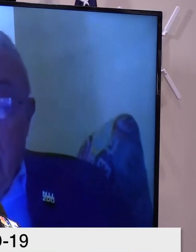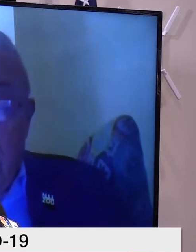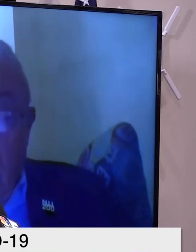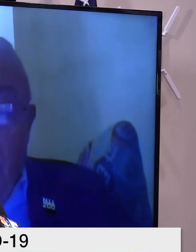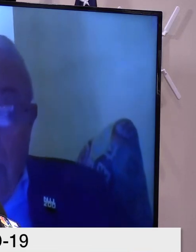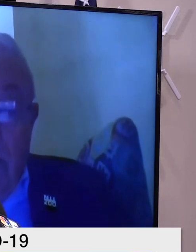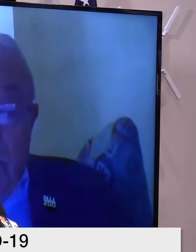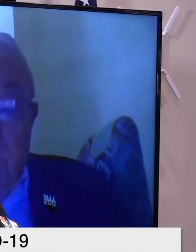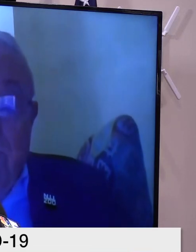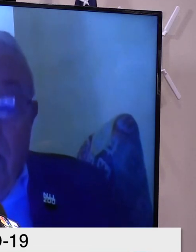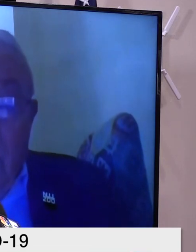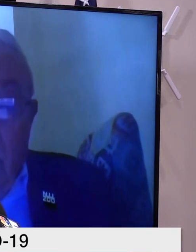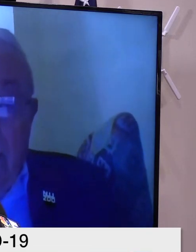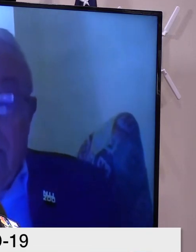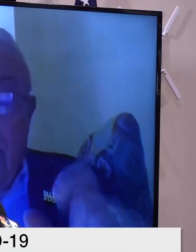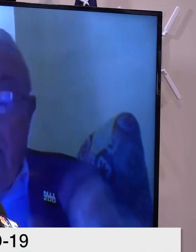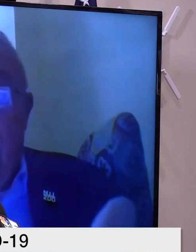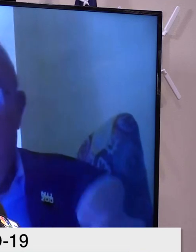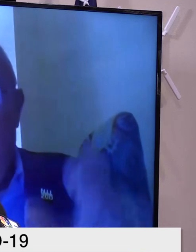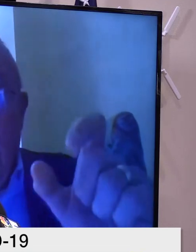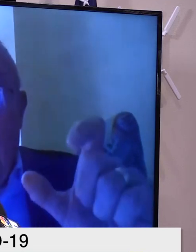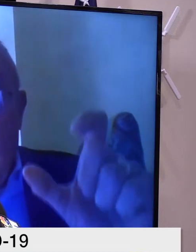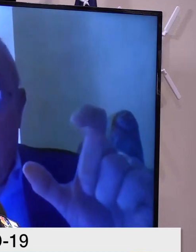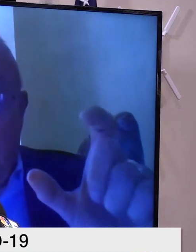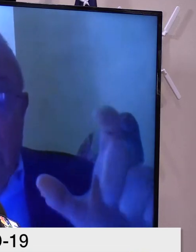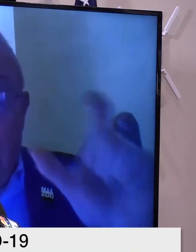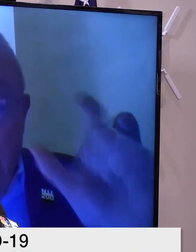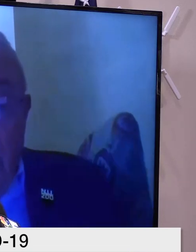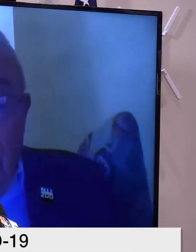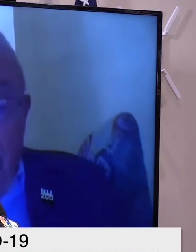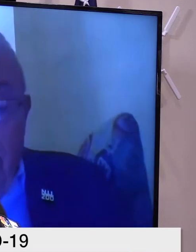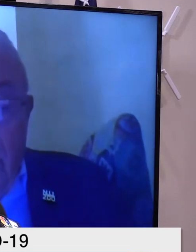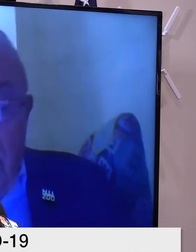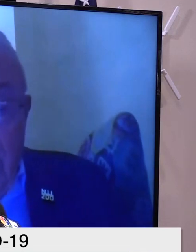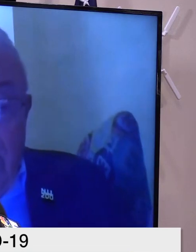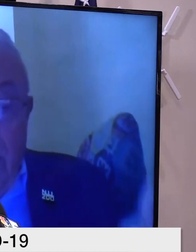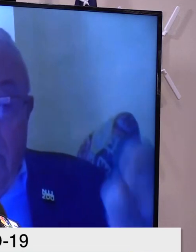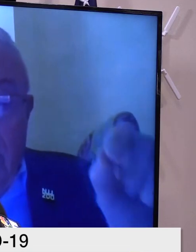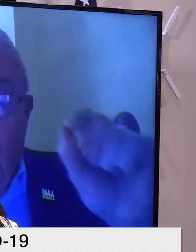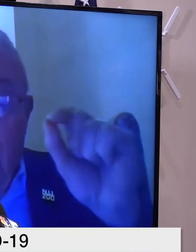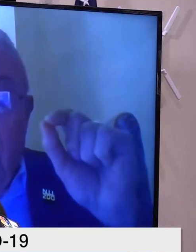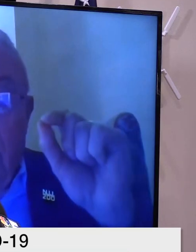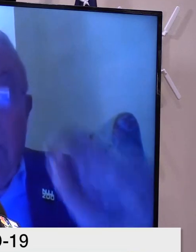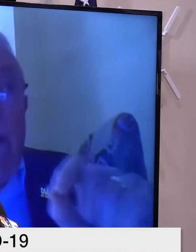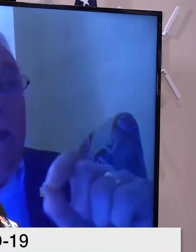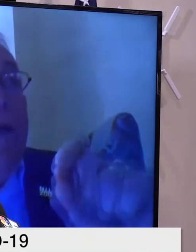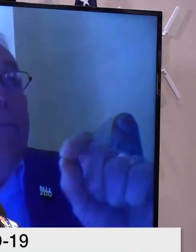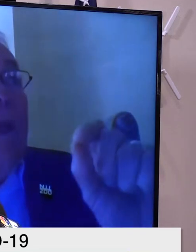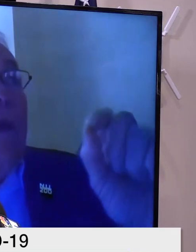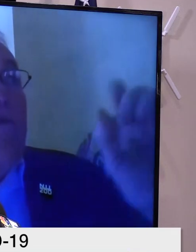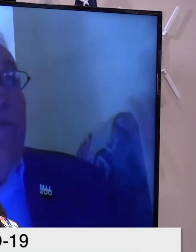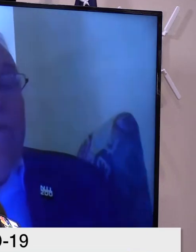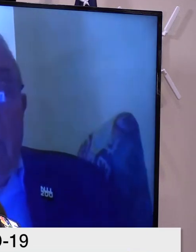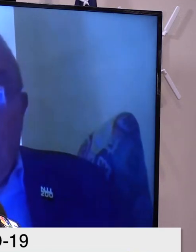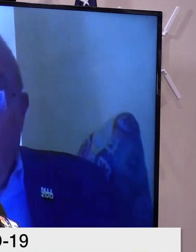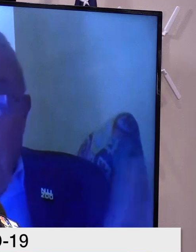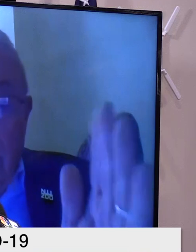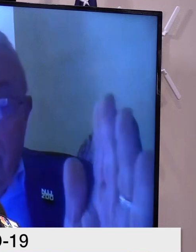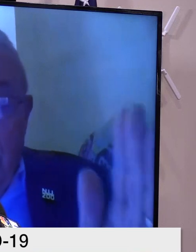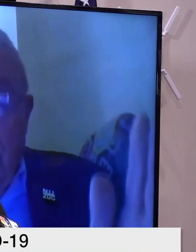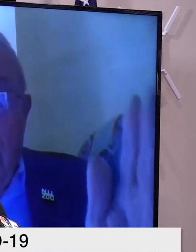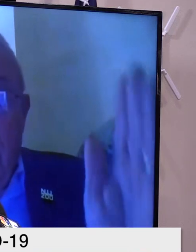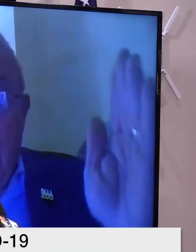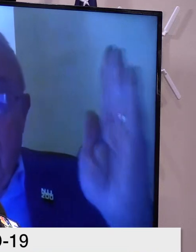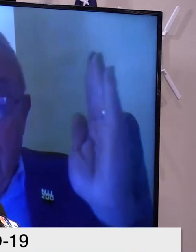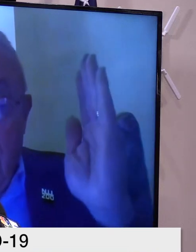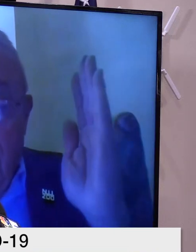the guidelines that we are still following today. It's been a team effort from the beginning, but we are really through phase